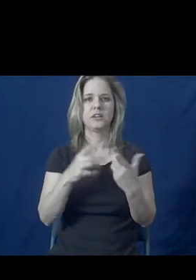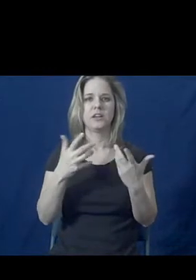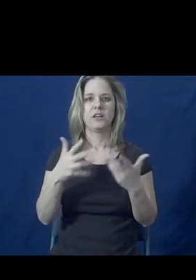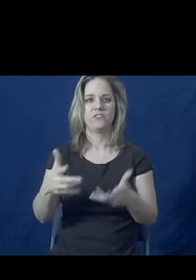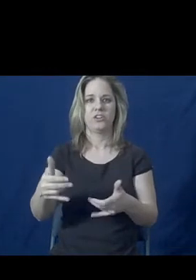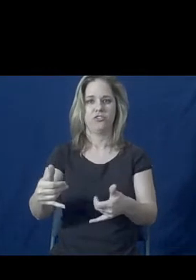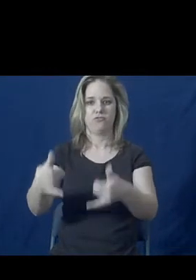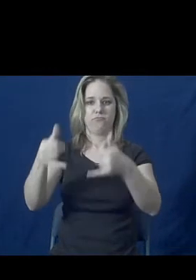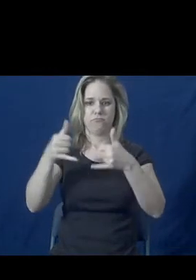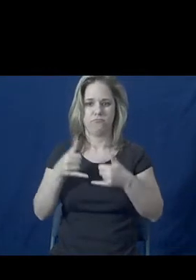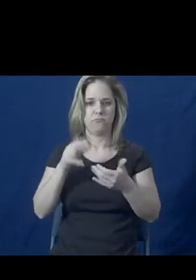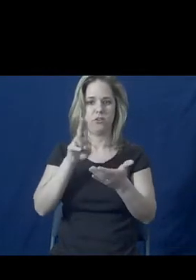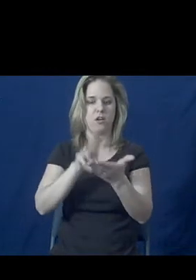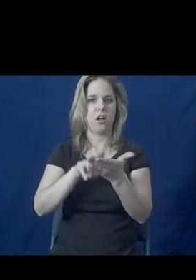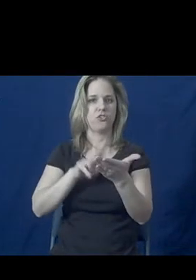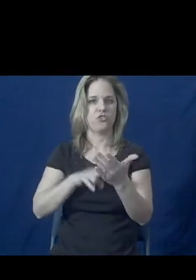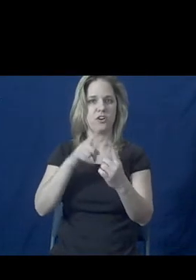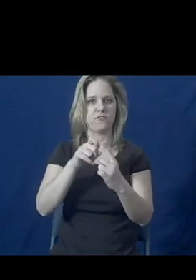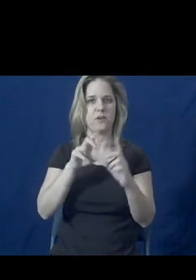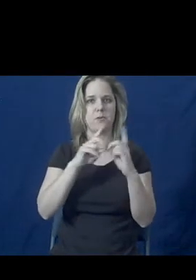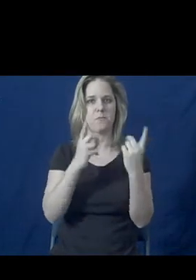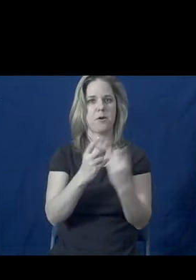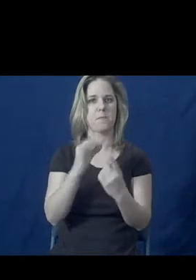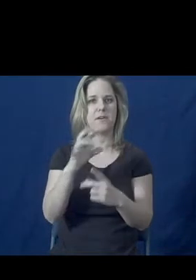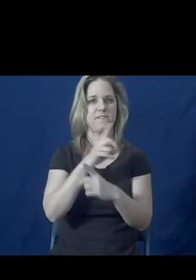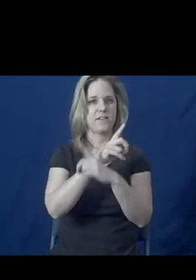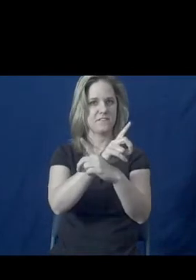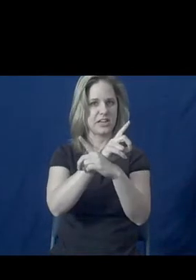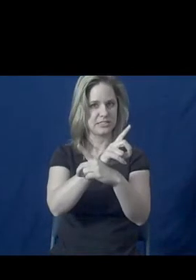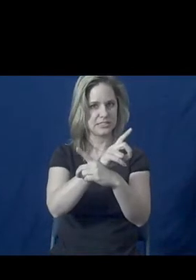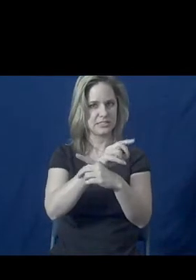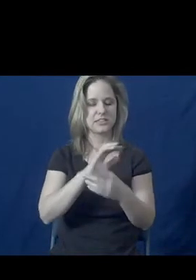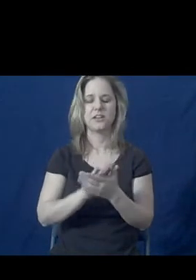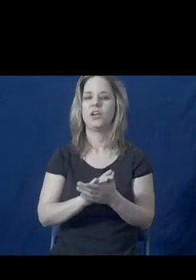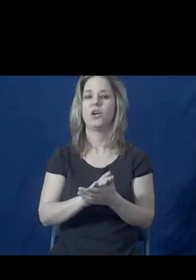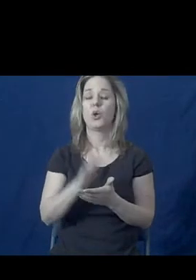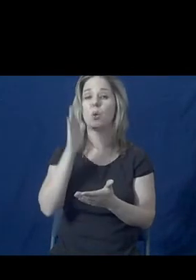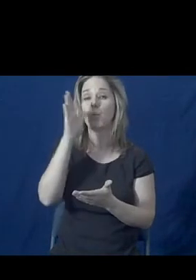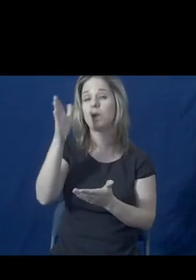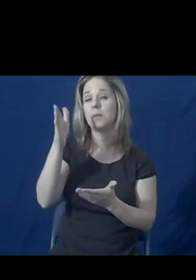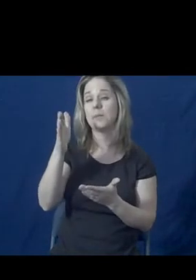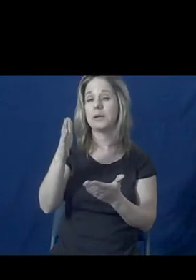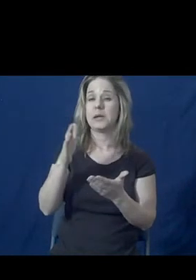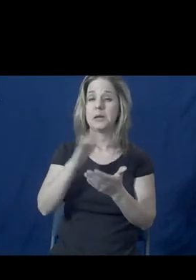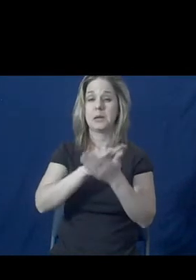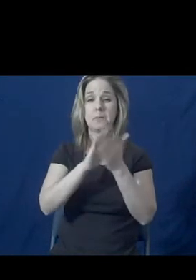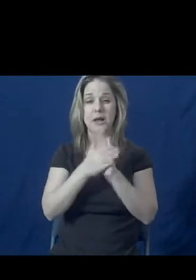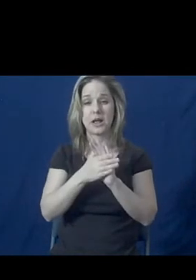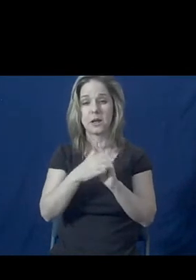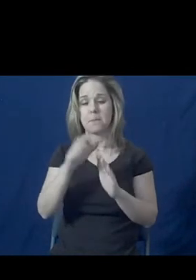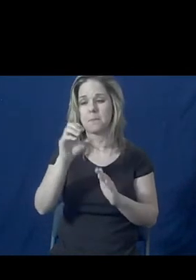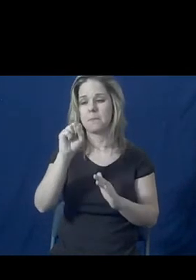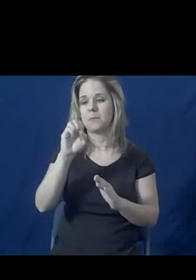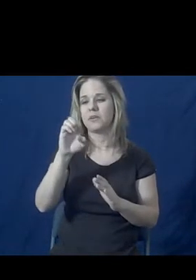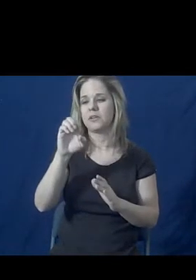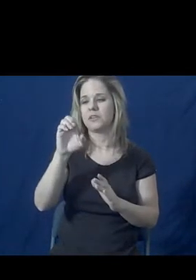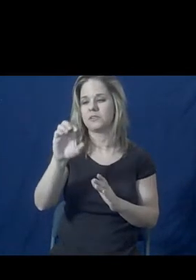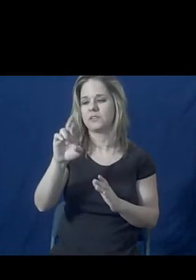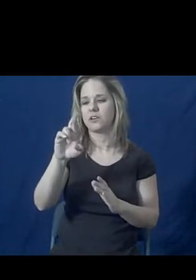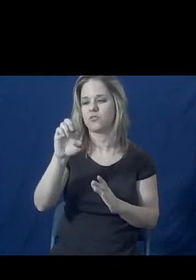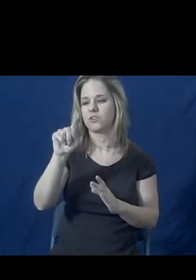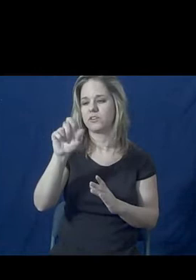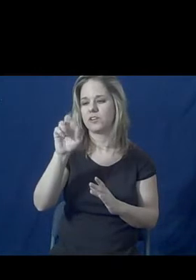have received a contract from the Department of Defense, and we are going to be serving as the secretariat